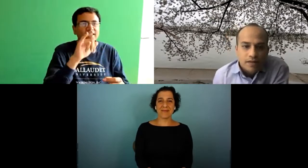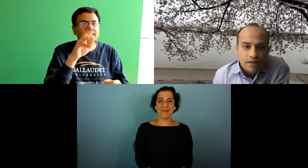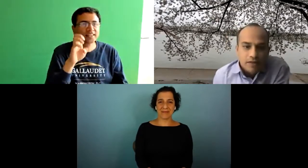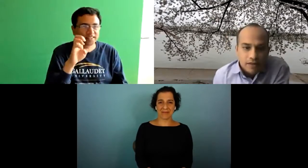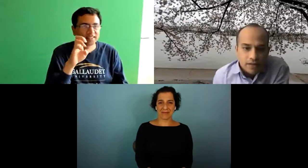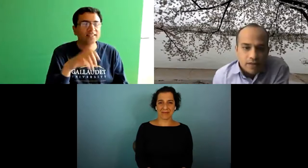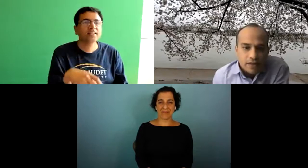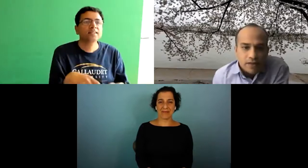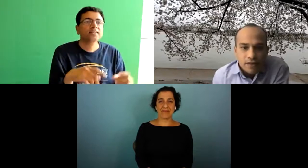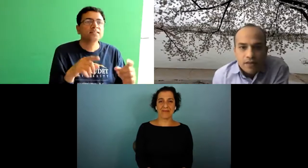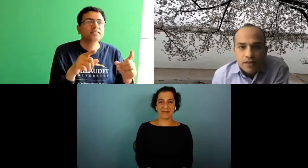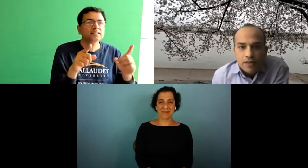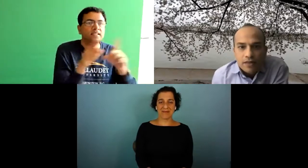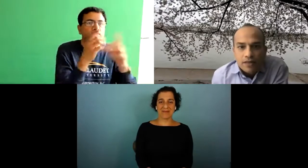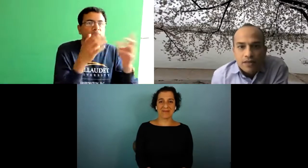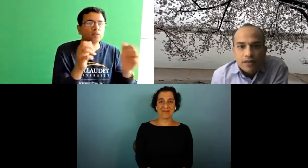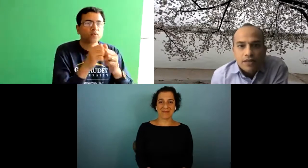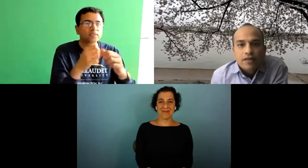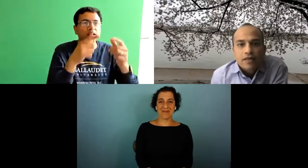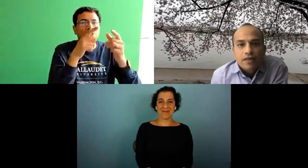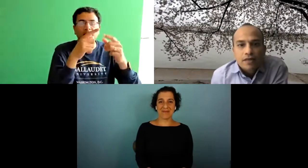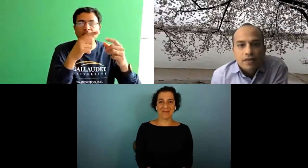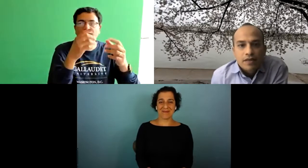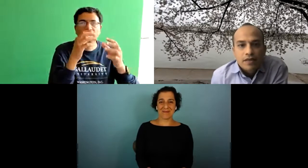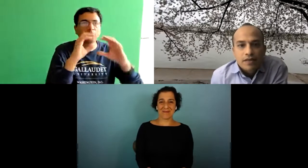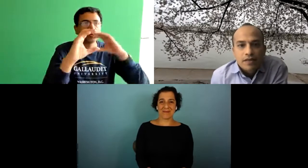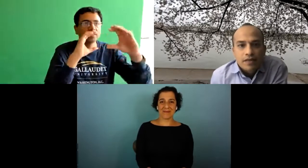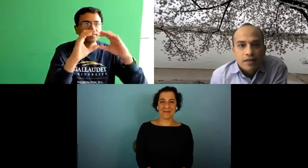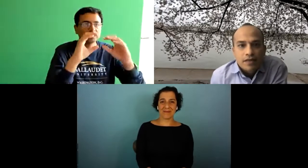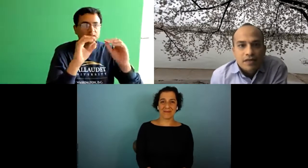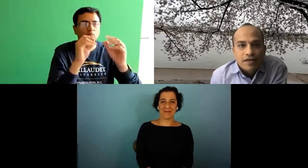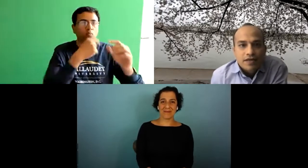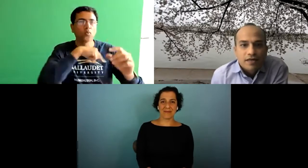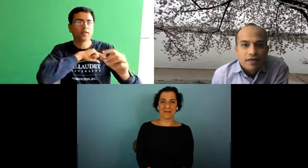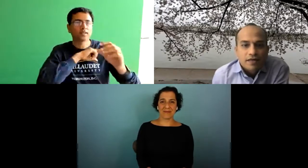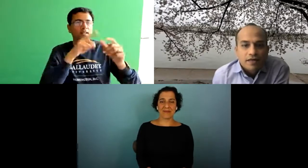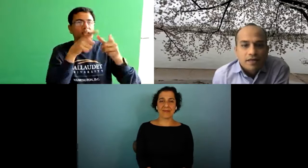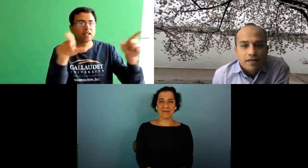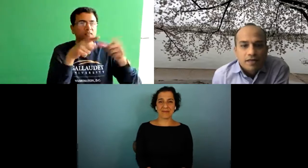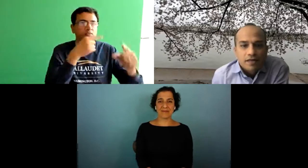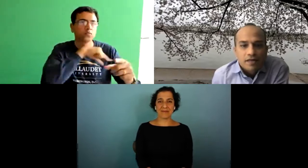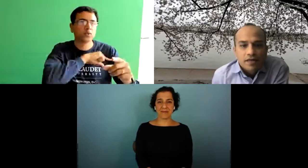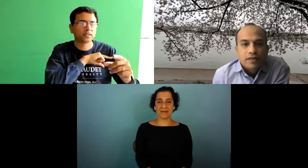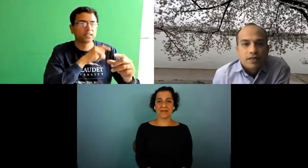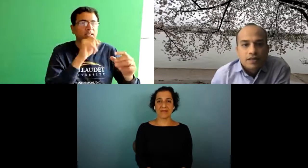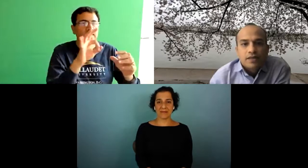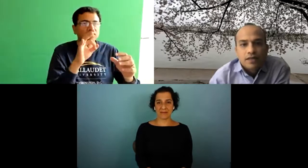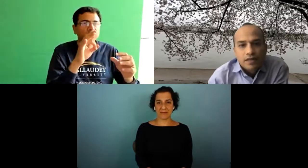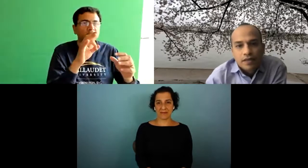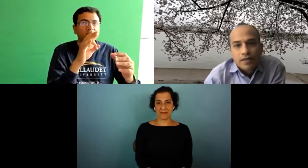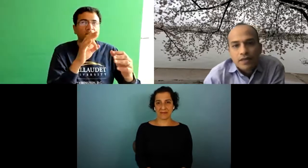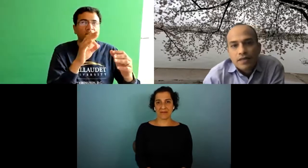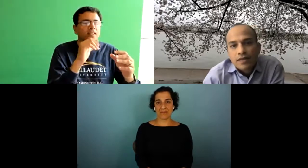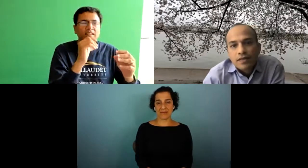people don't like it it looks too eerie but the same thing happens with communication and language